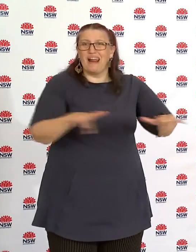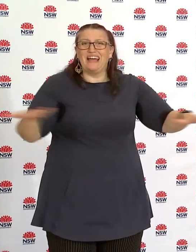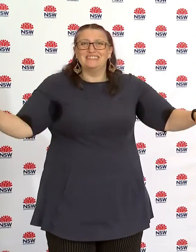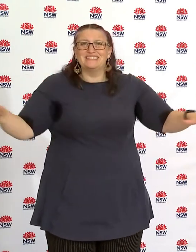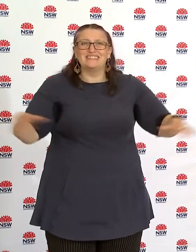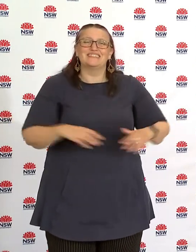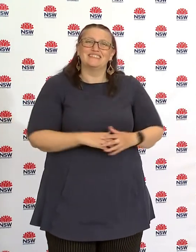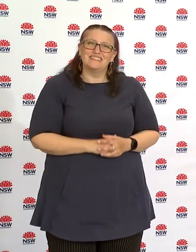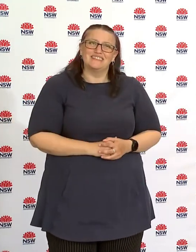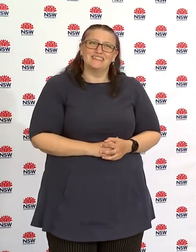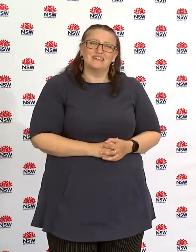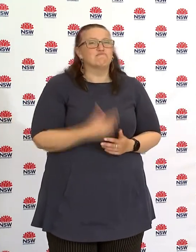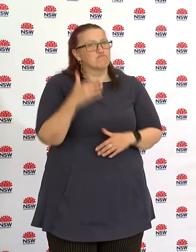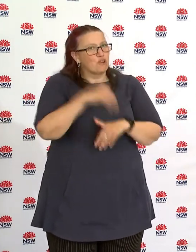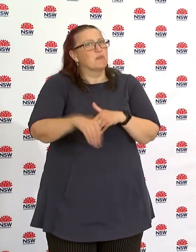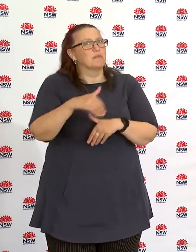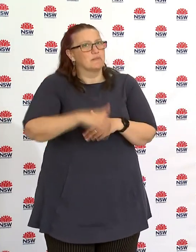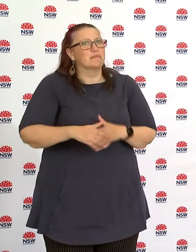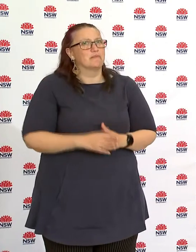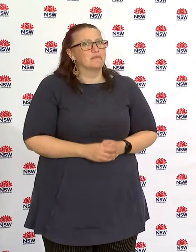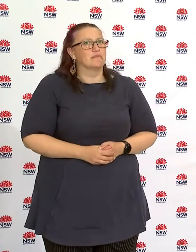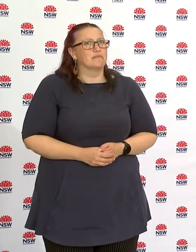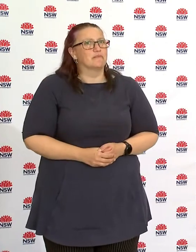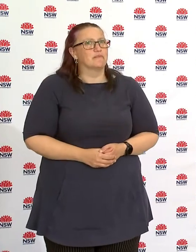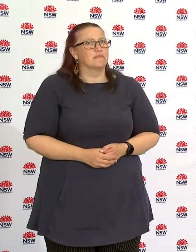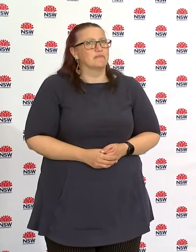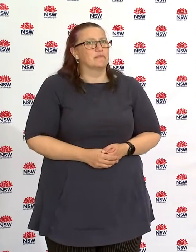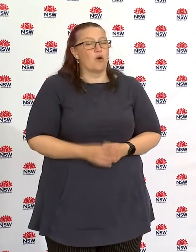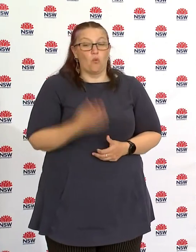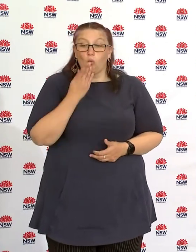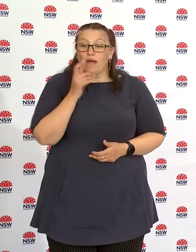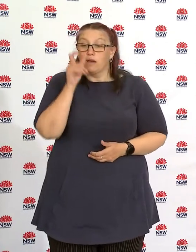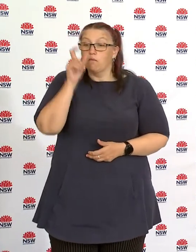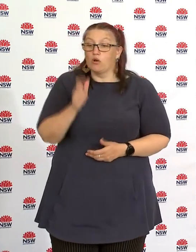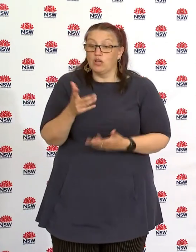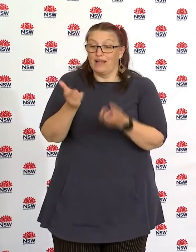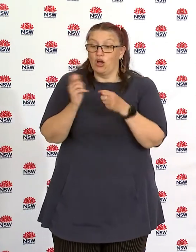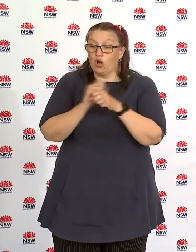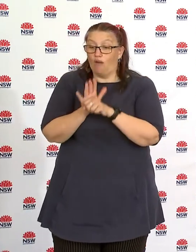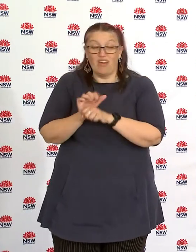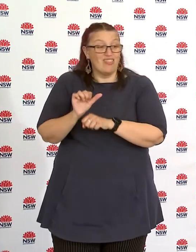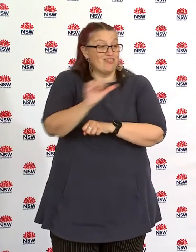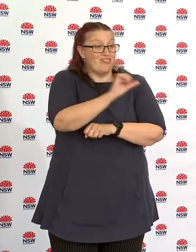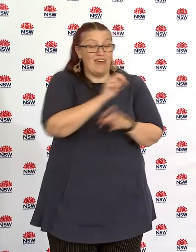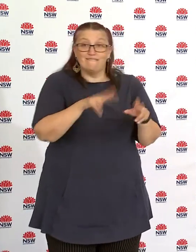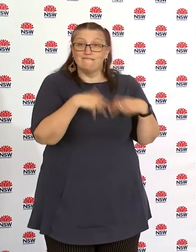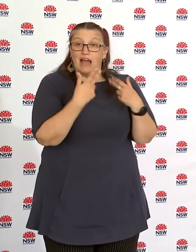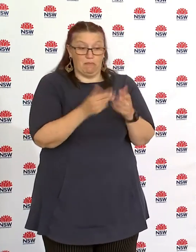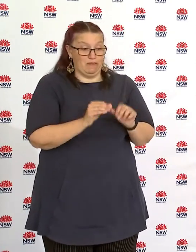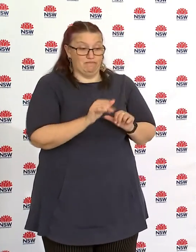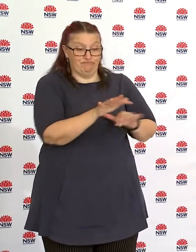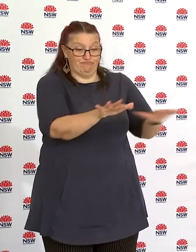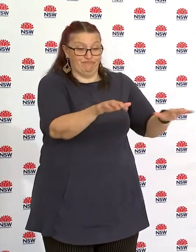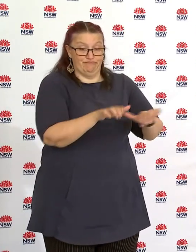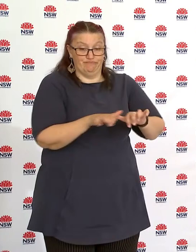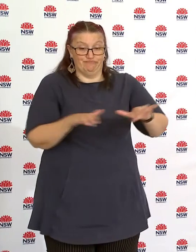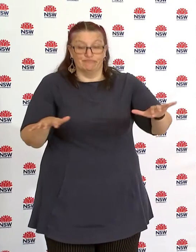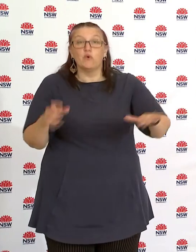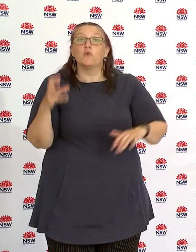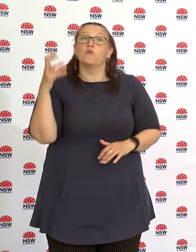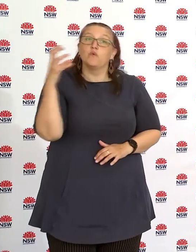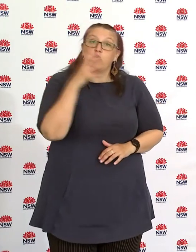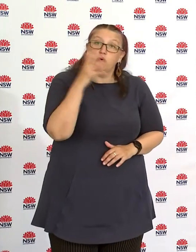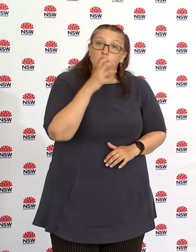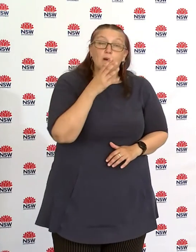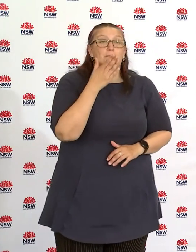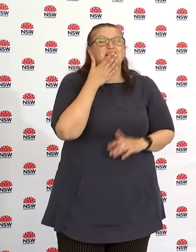we get a new household it does trigger that transmission therefore the key issue is that for everyone in a household to really limit